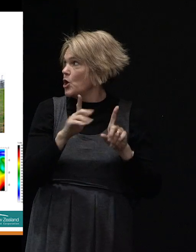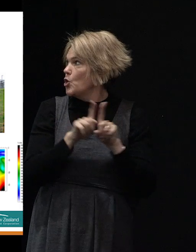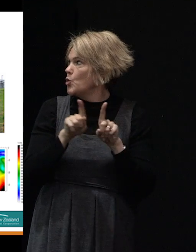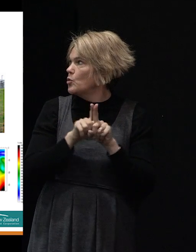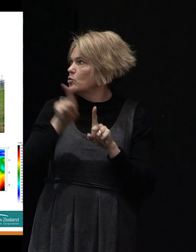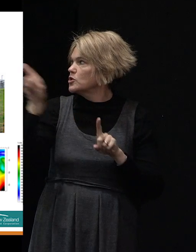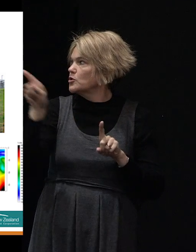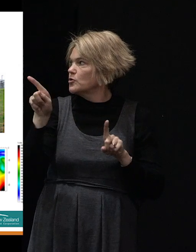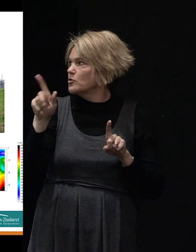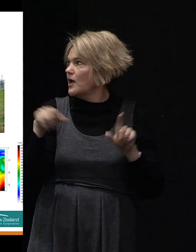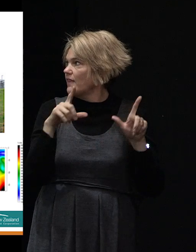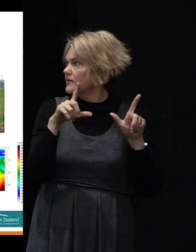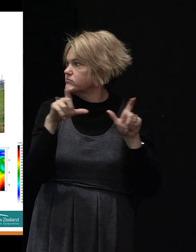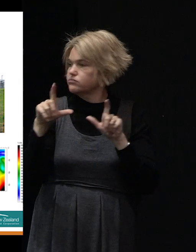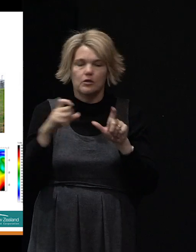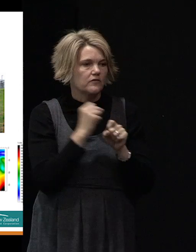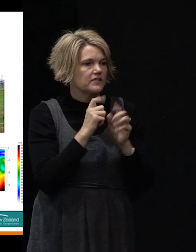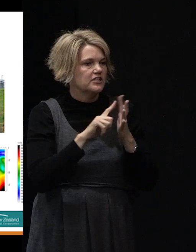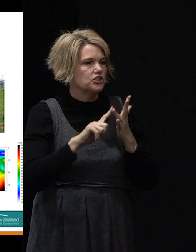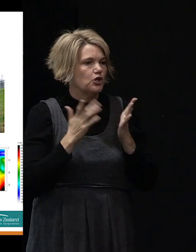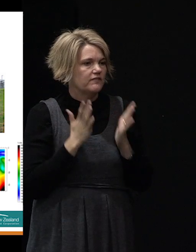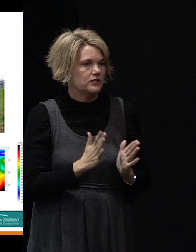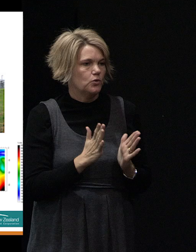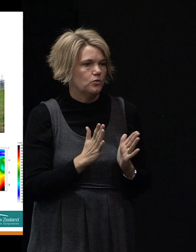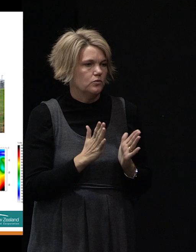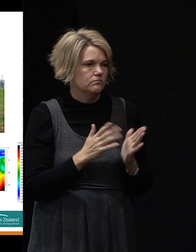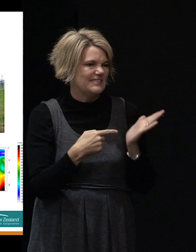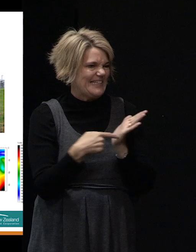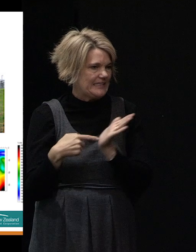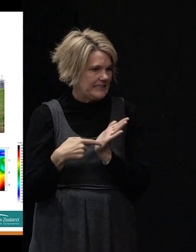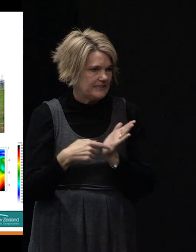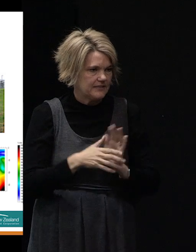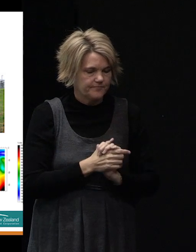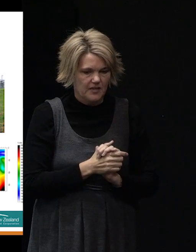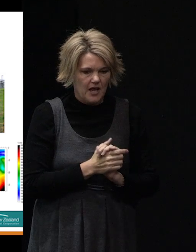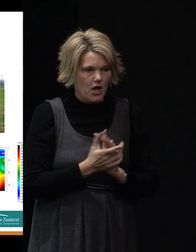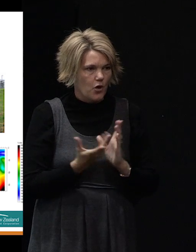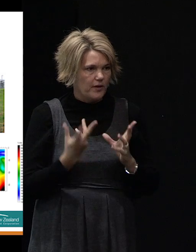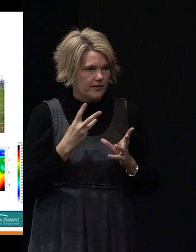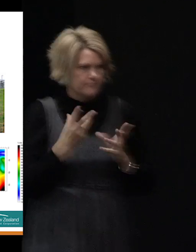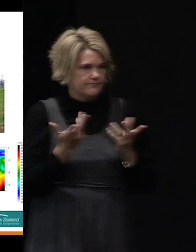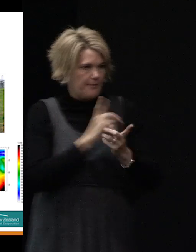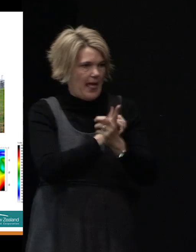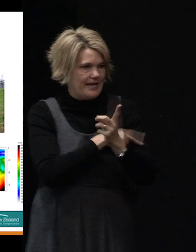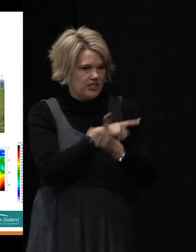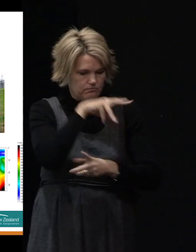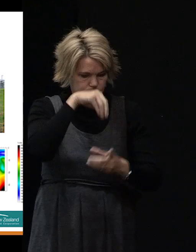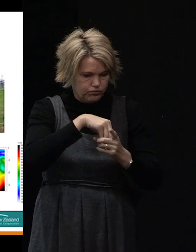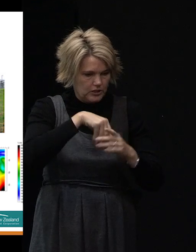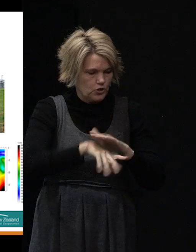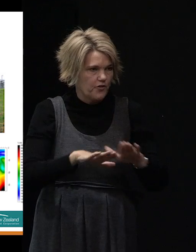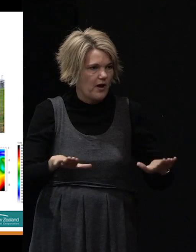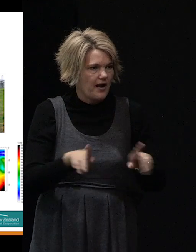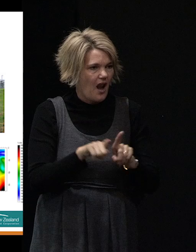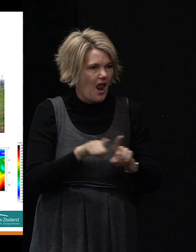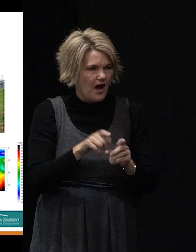geophysical investigation techniques. As I was saying before we impart some energy into the ground usually essentially it's as simple as a